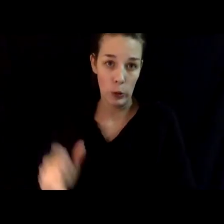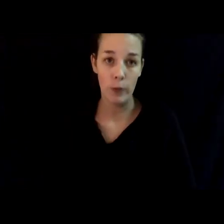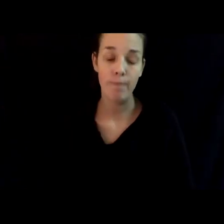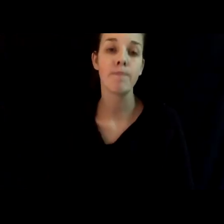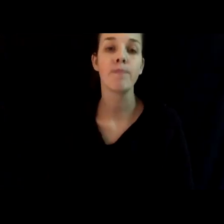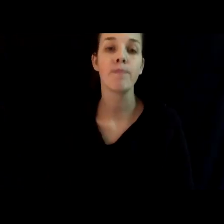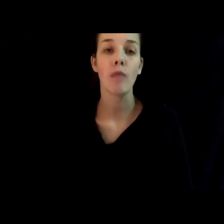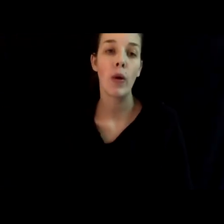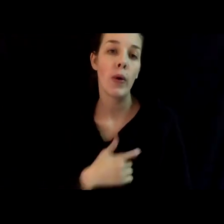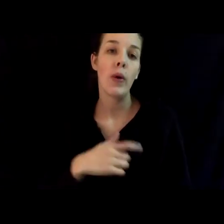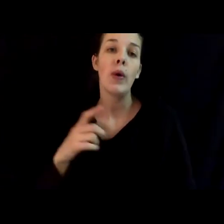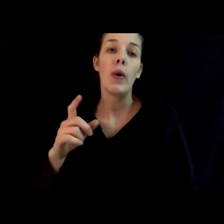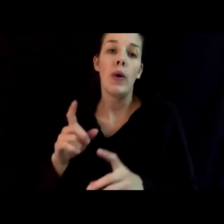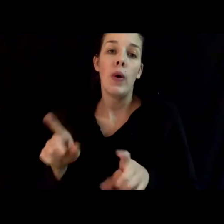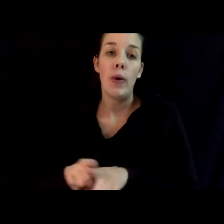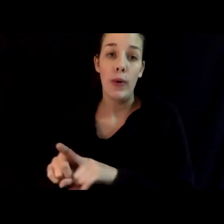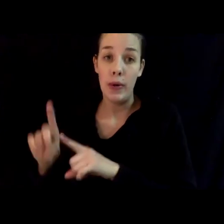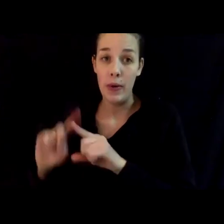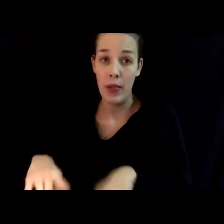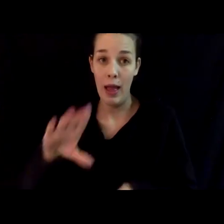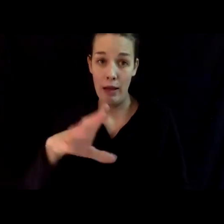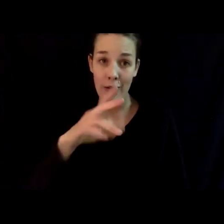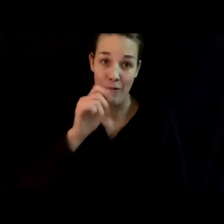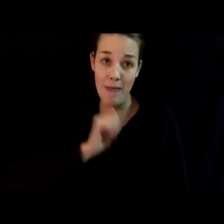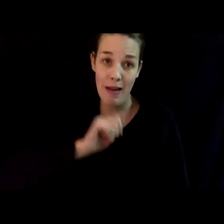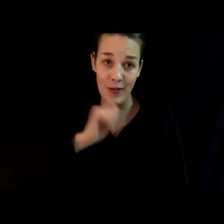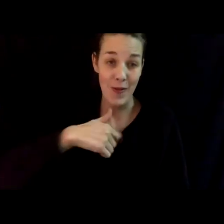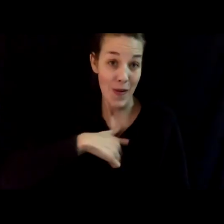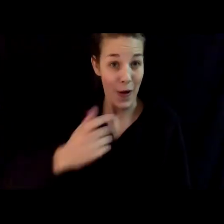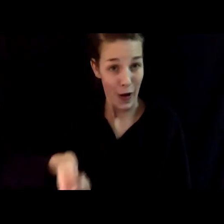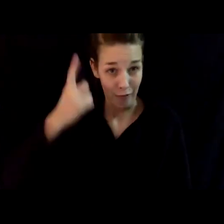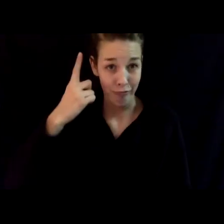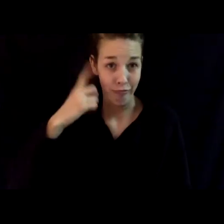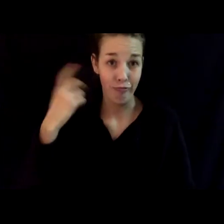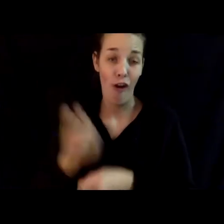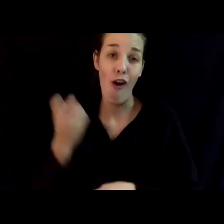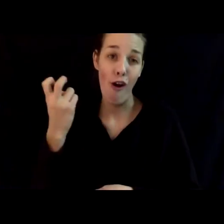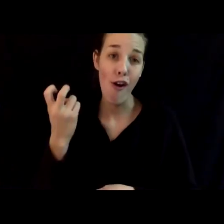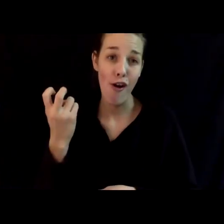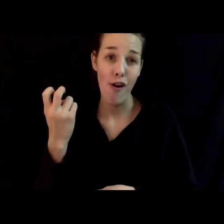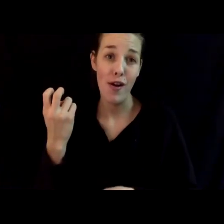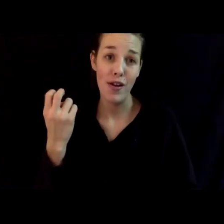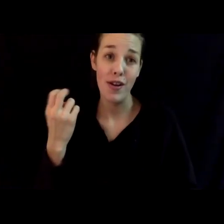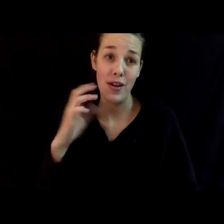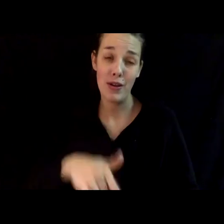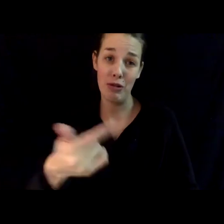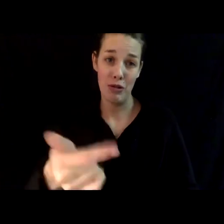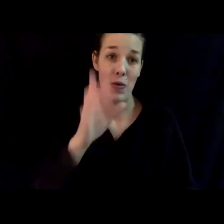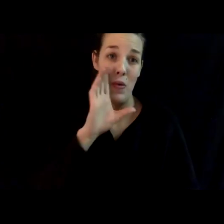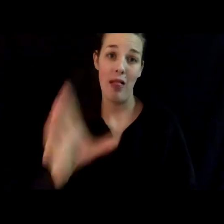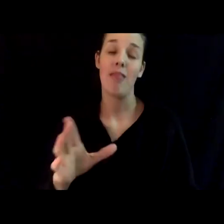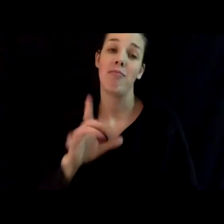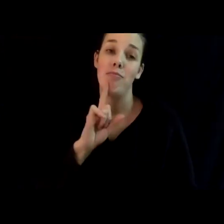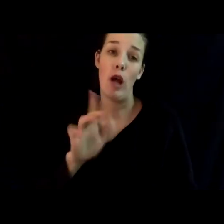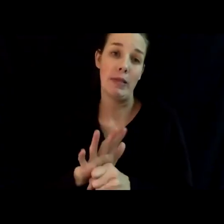We also must rely on your patients, even though we understand it is very hard, and your turn will come. We assure